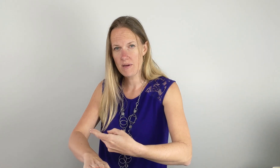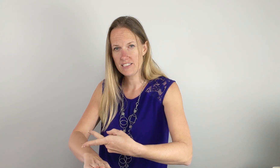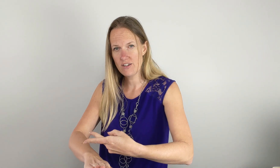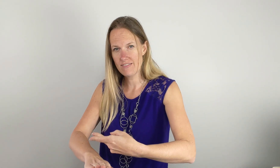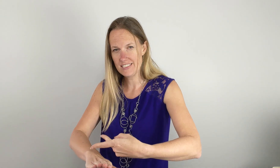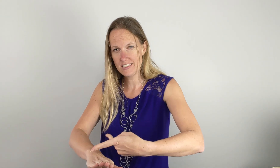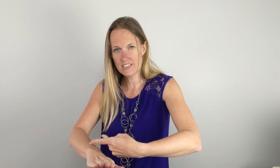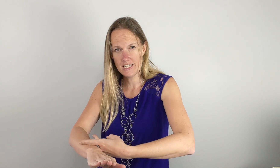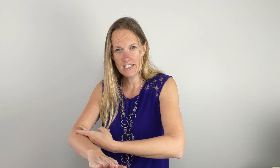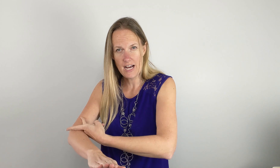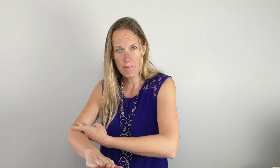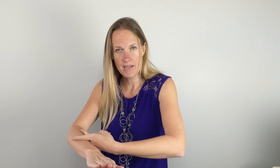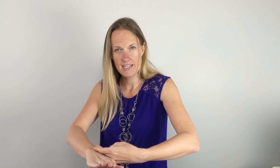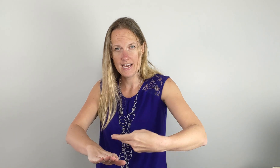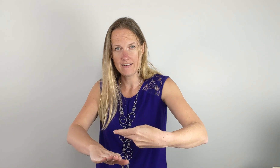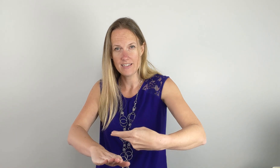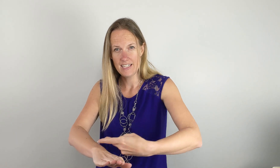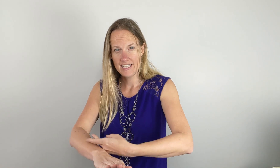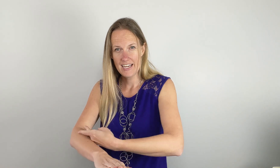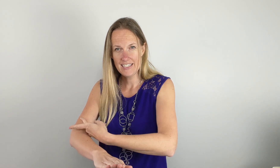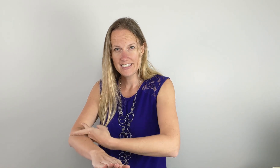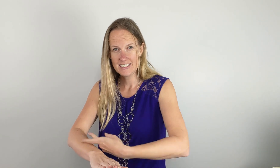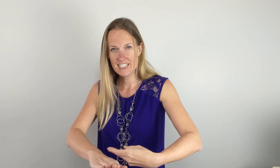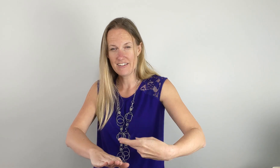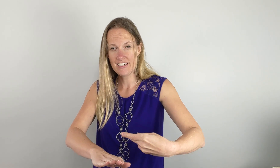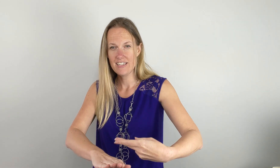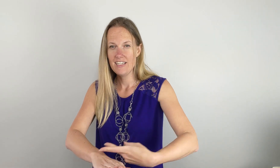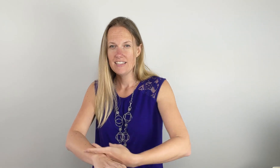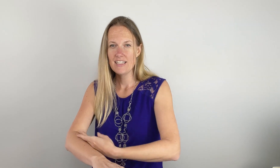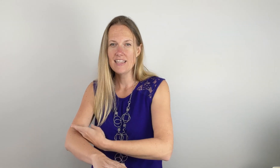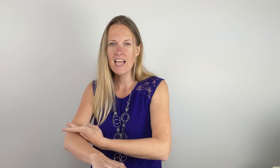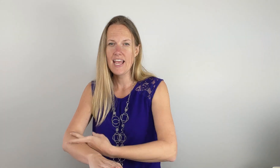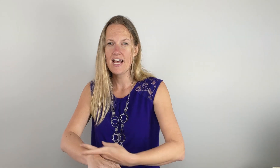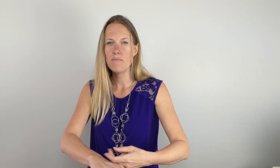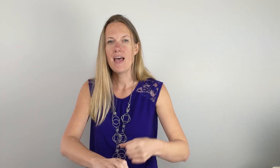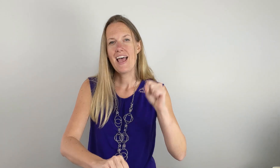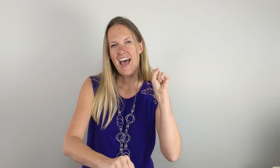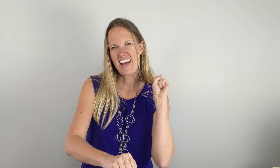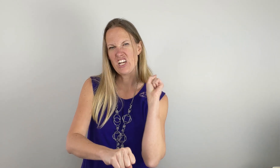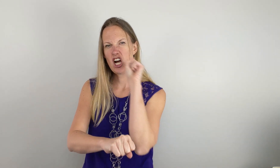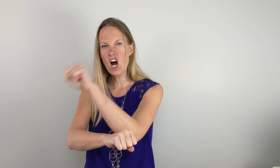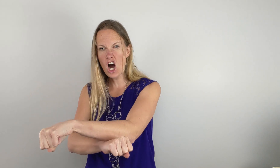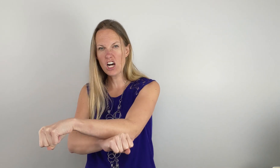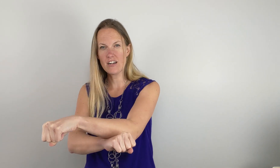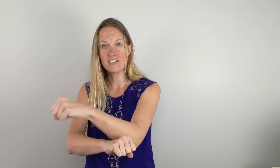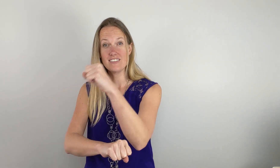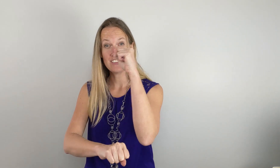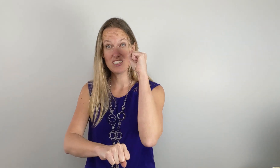So imagine you have like scissors here up and down. Okay shearing. The lamb had conquered. So your